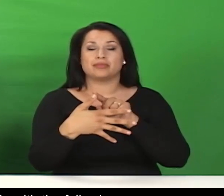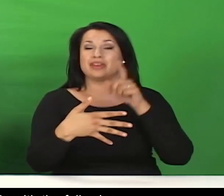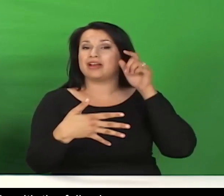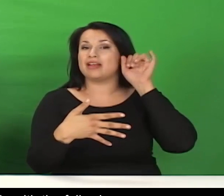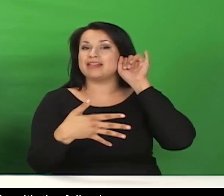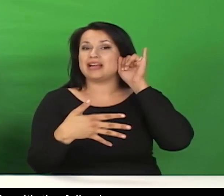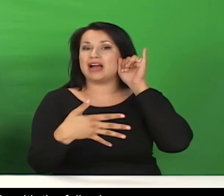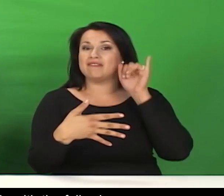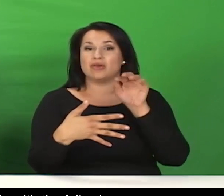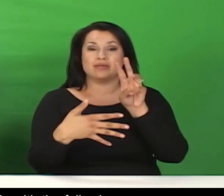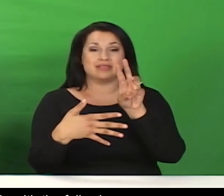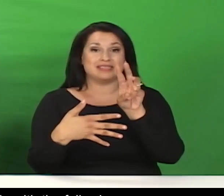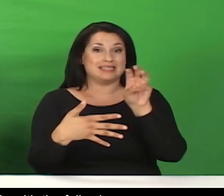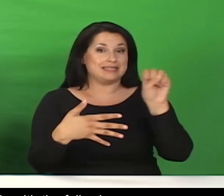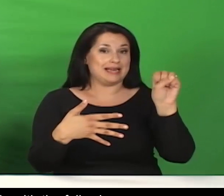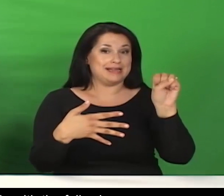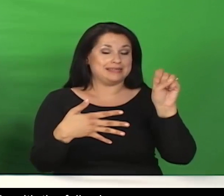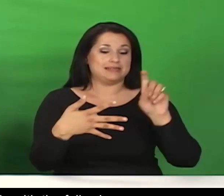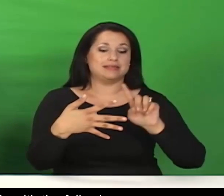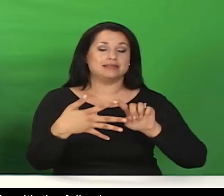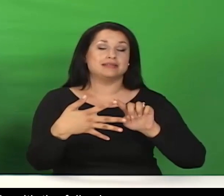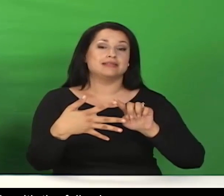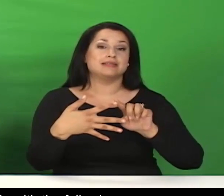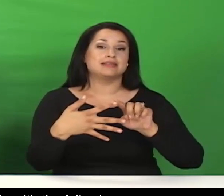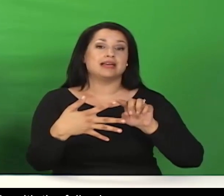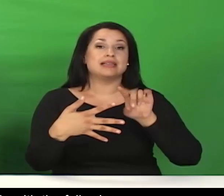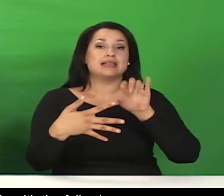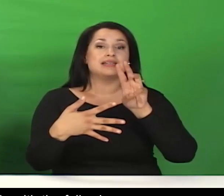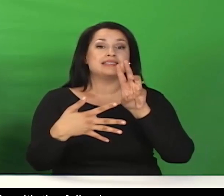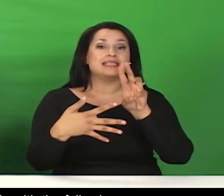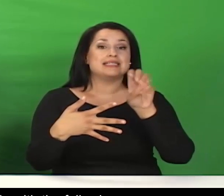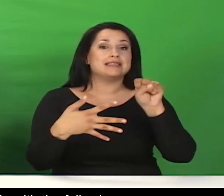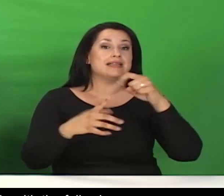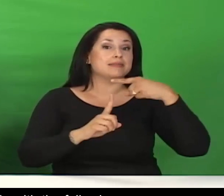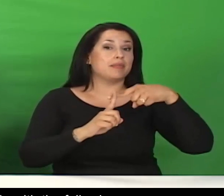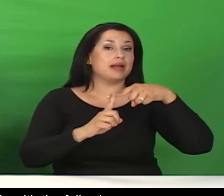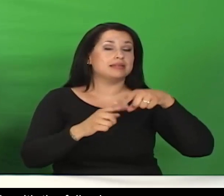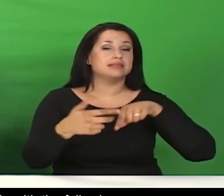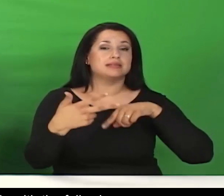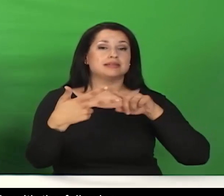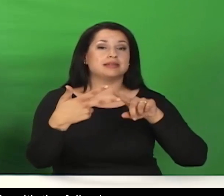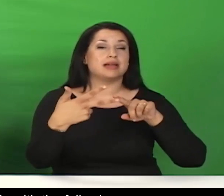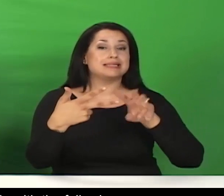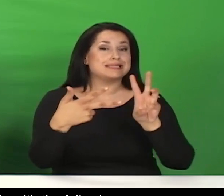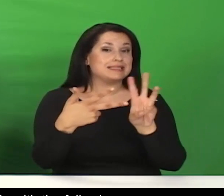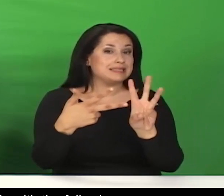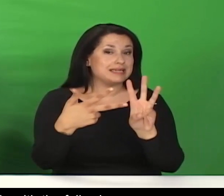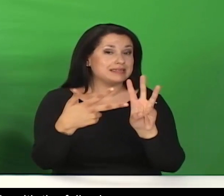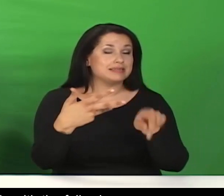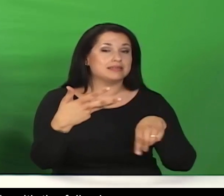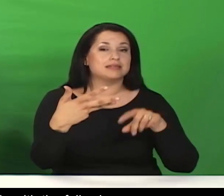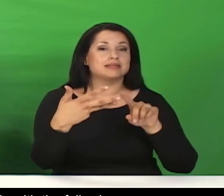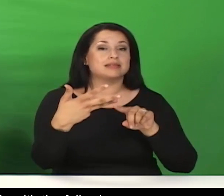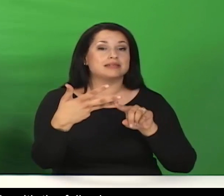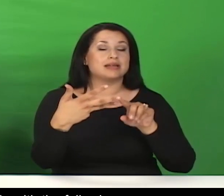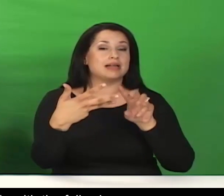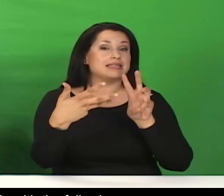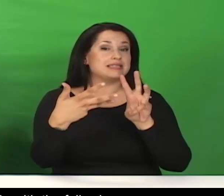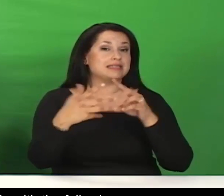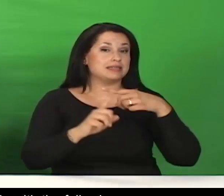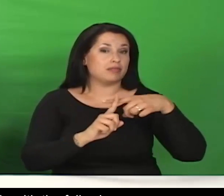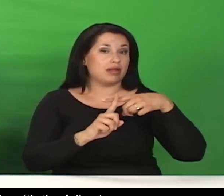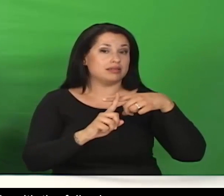6S, 6S Plus, 6, 6 Plus,